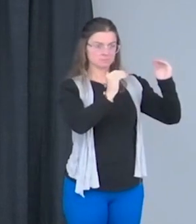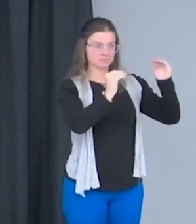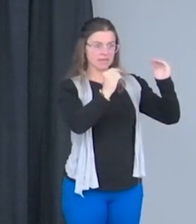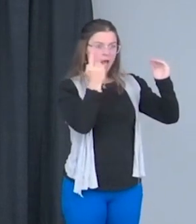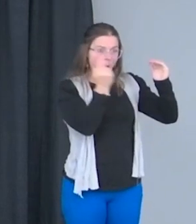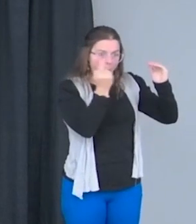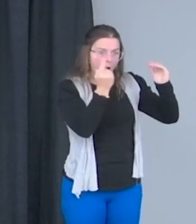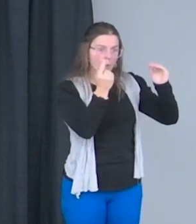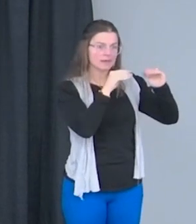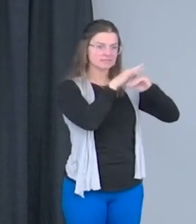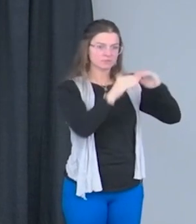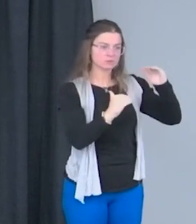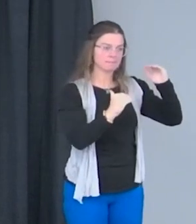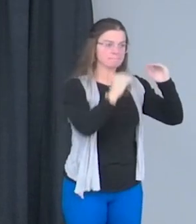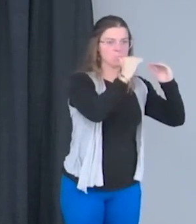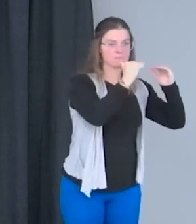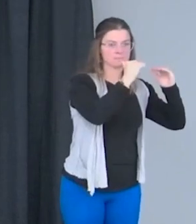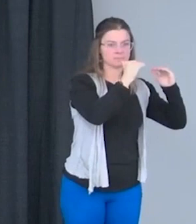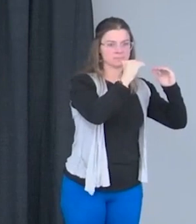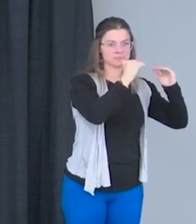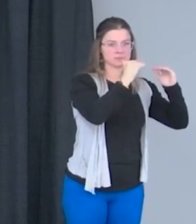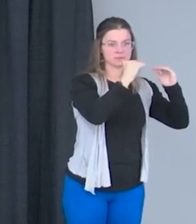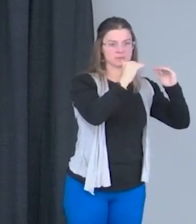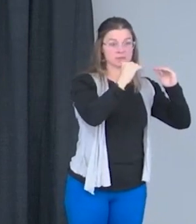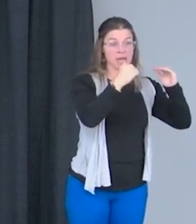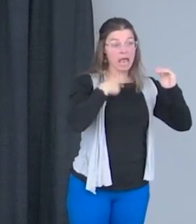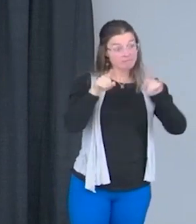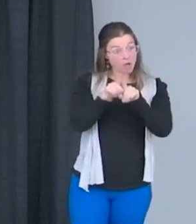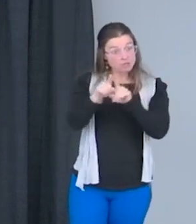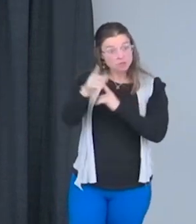at a lower state of mind and we all stayed the same.